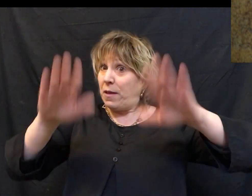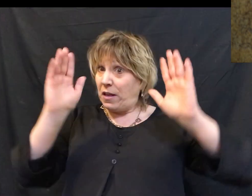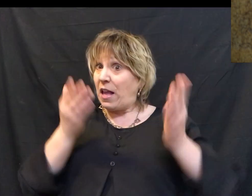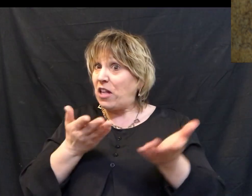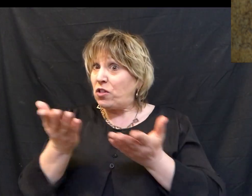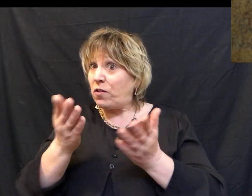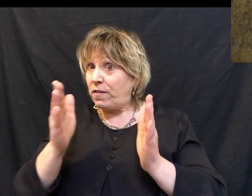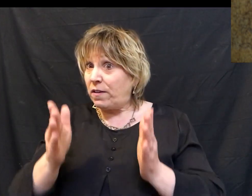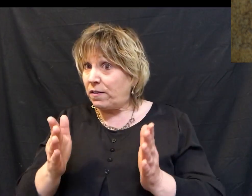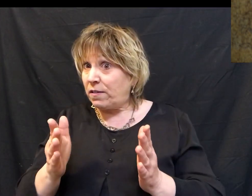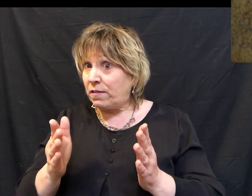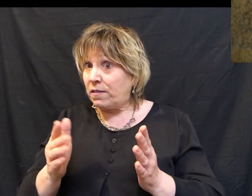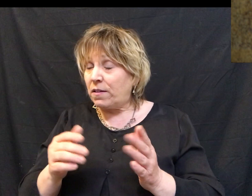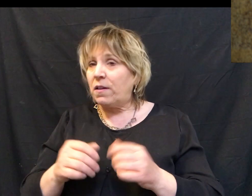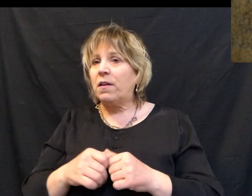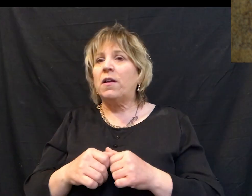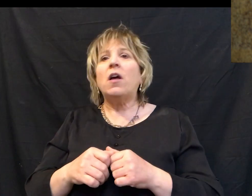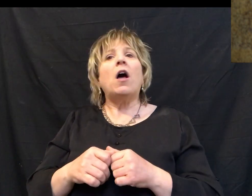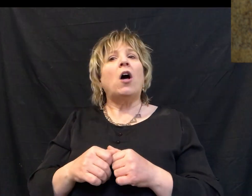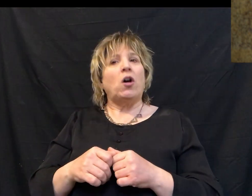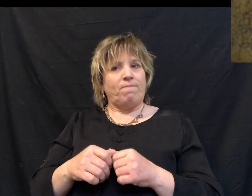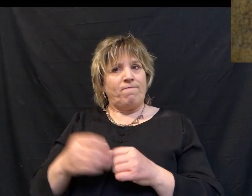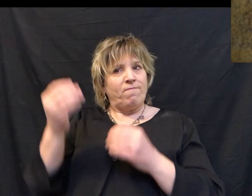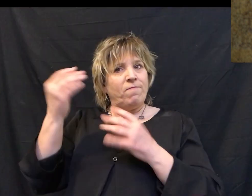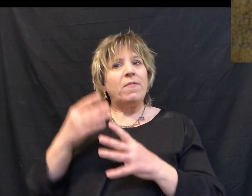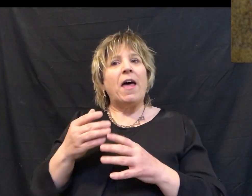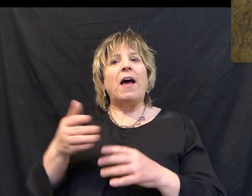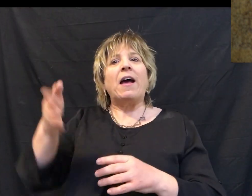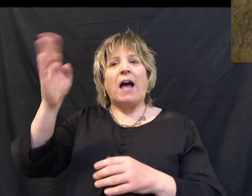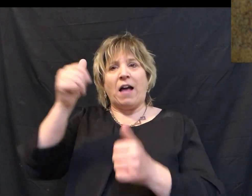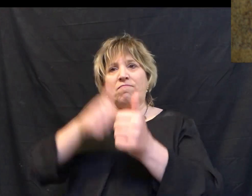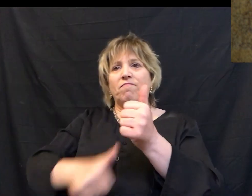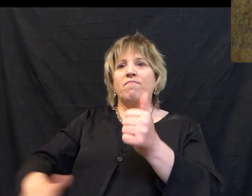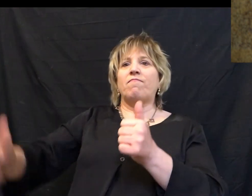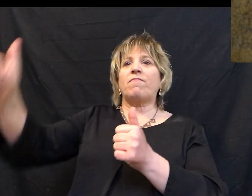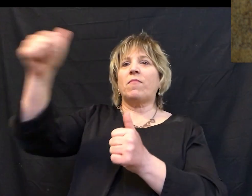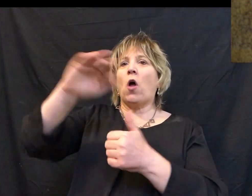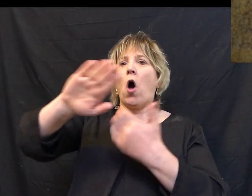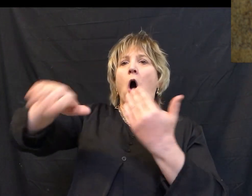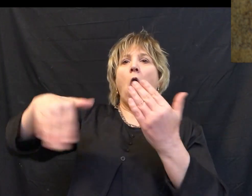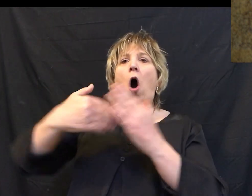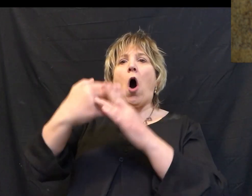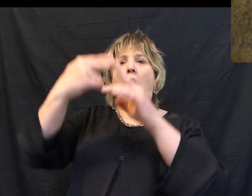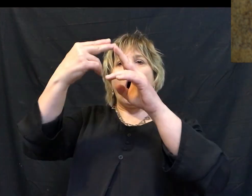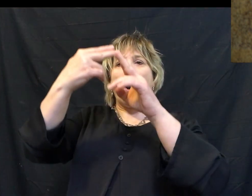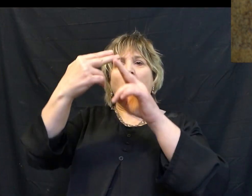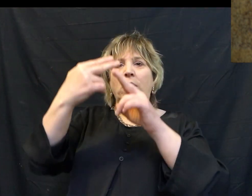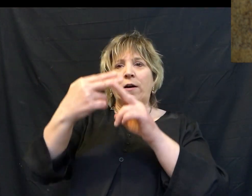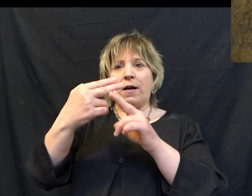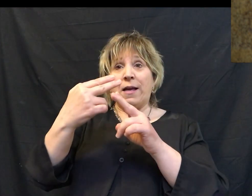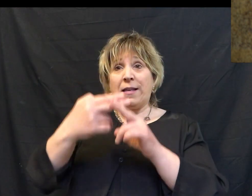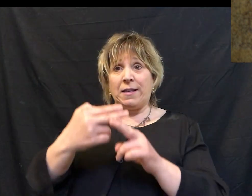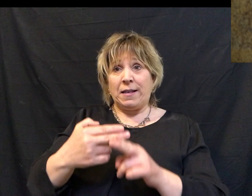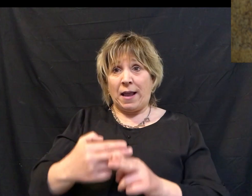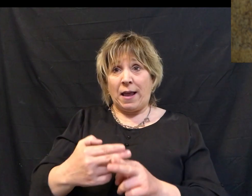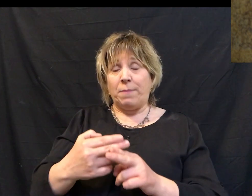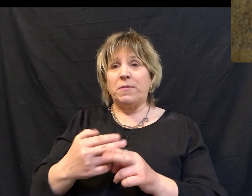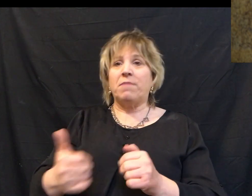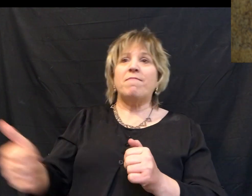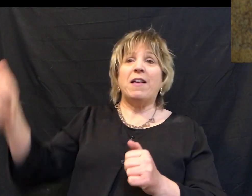us in servanthood, we're told that God exalted him and gave him the name at which every knee would bow and every tongue would